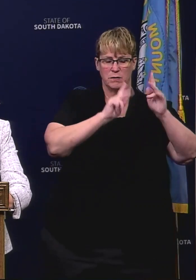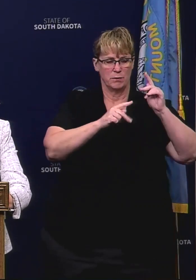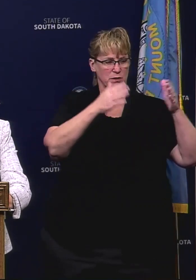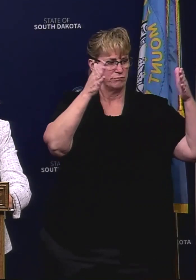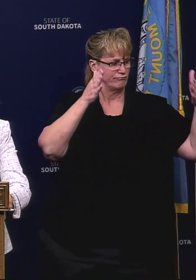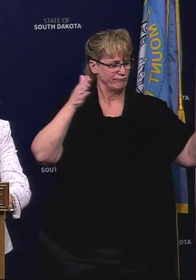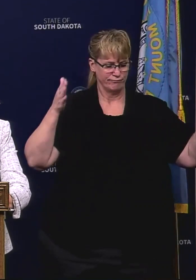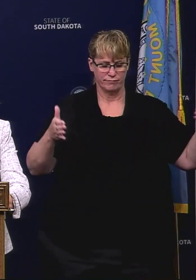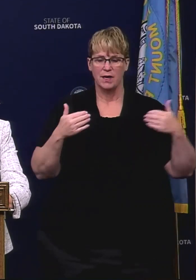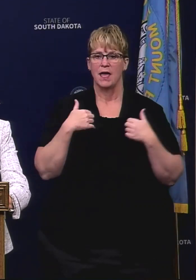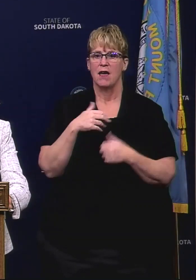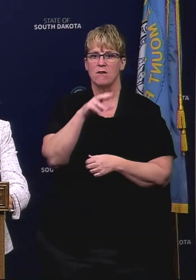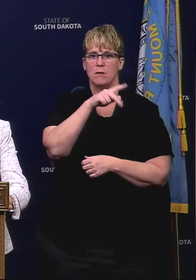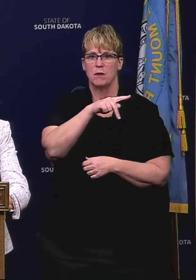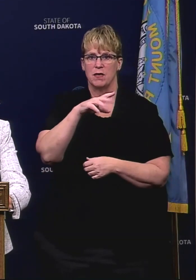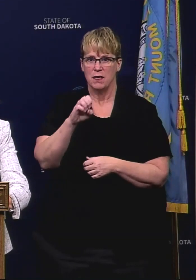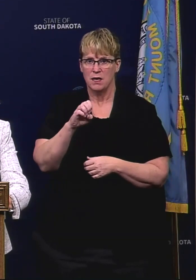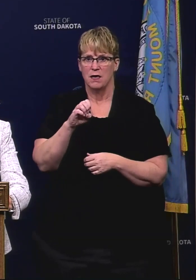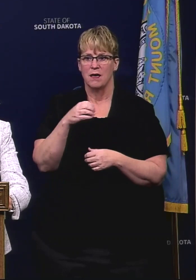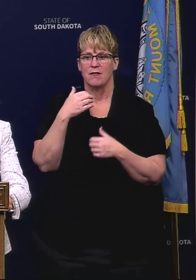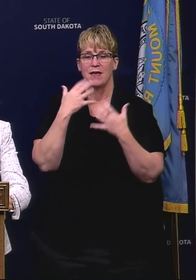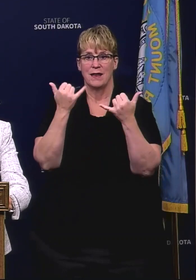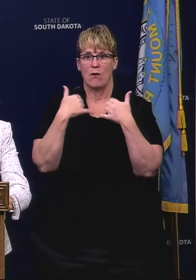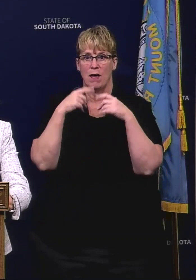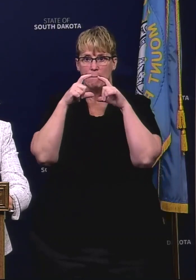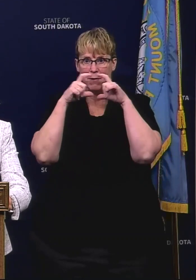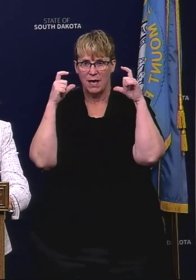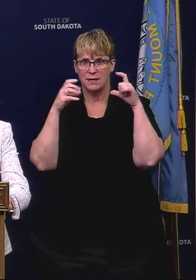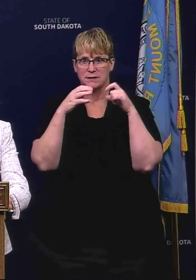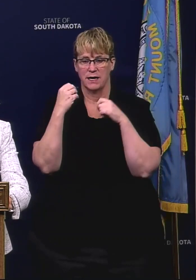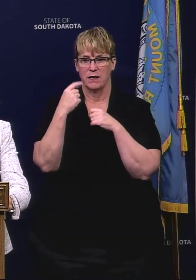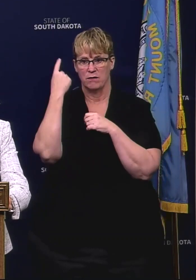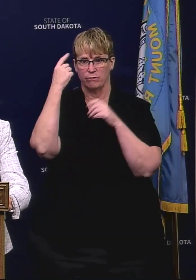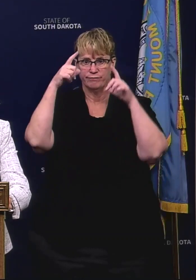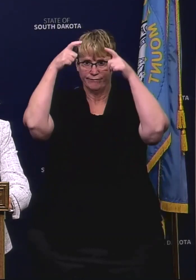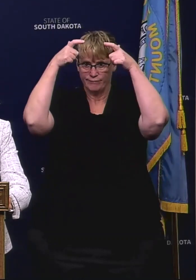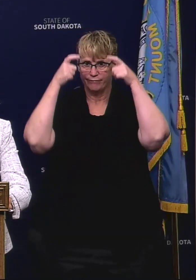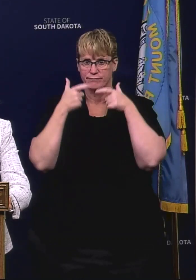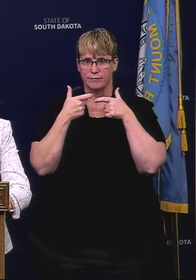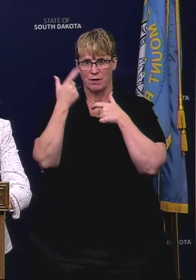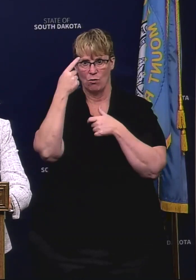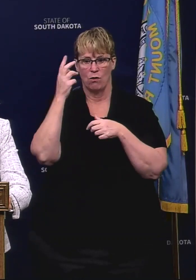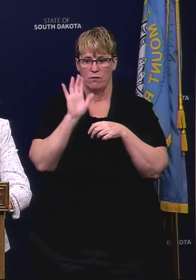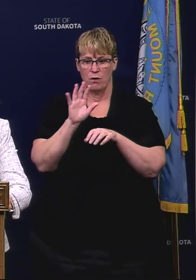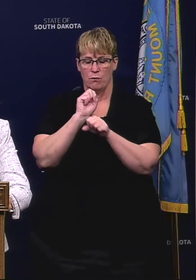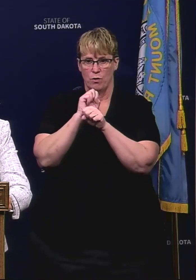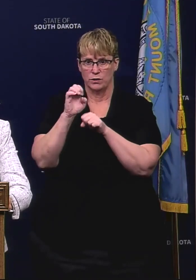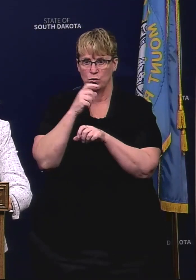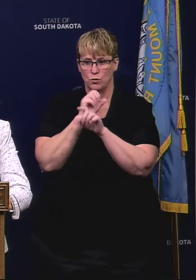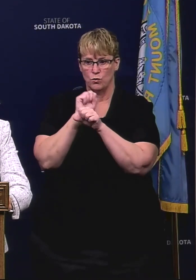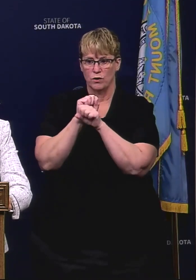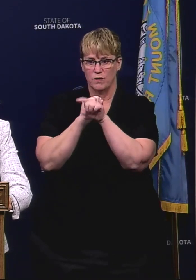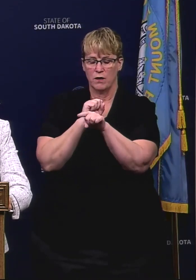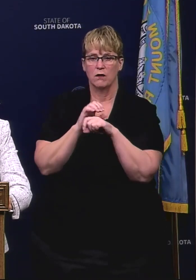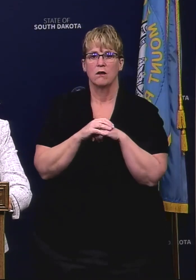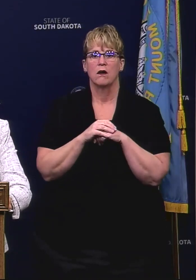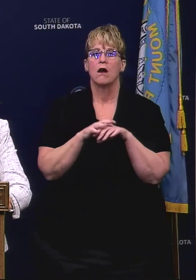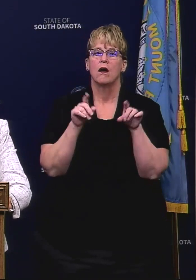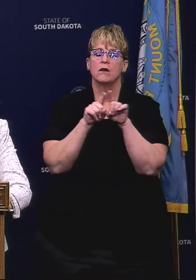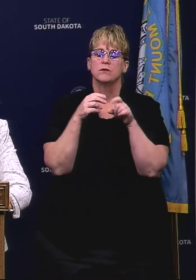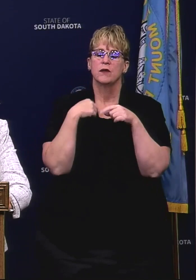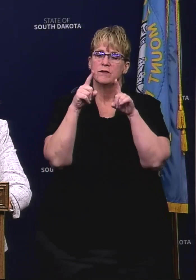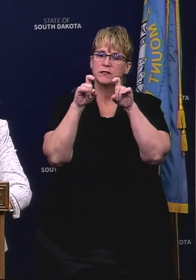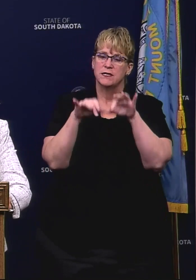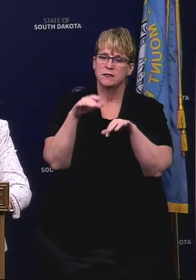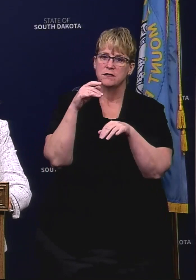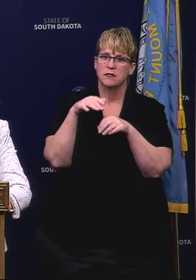able to provide some PPE and they now have masks and face shields for all of their employees who need them. There's also testing available for